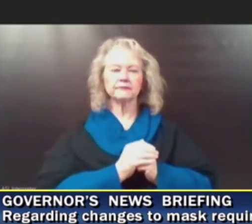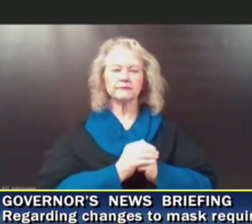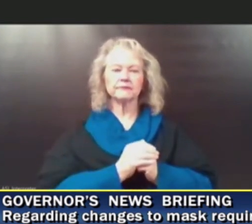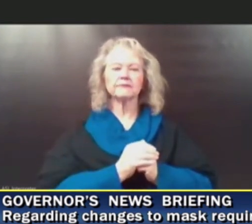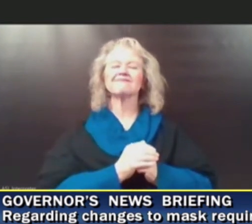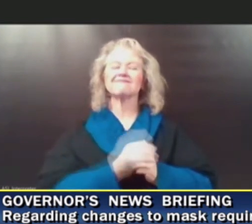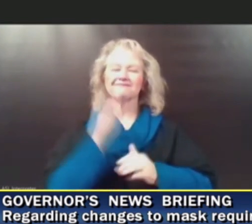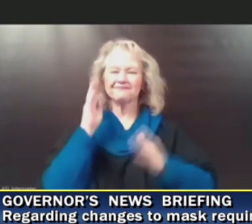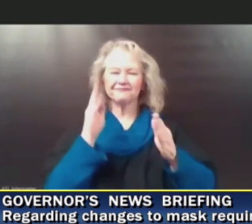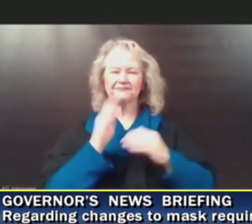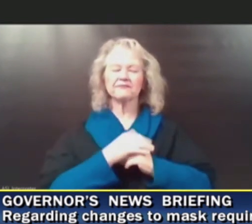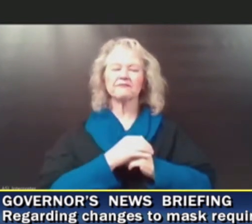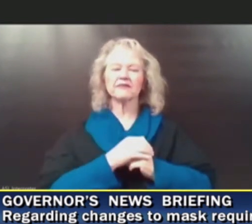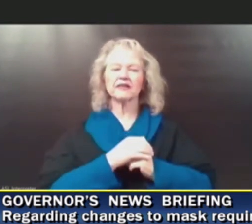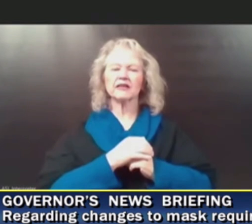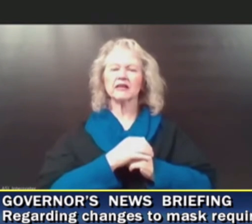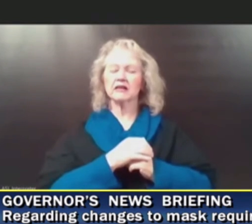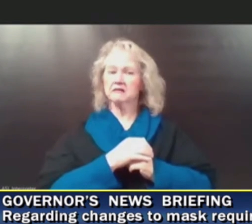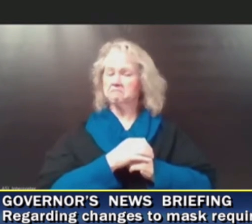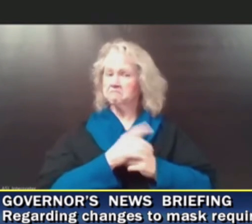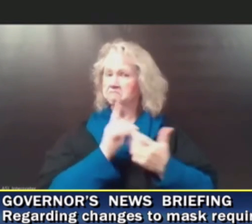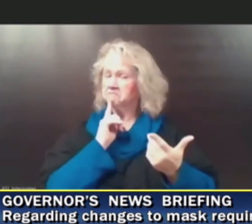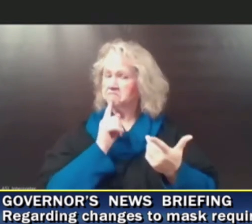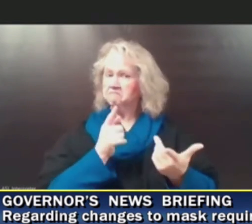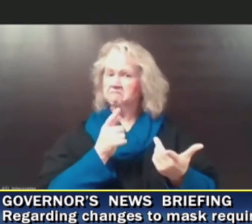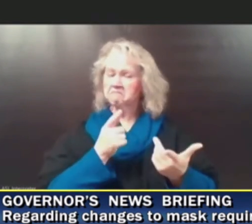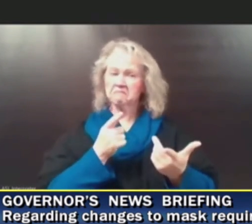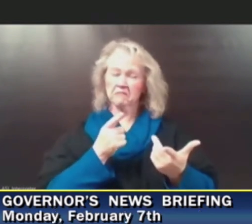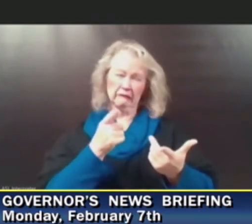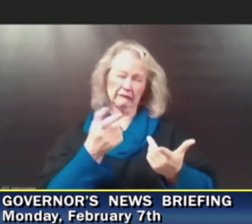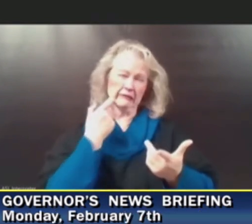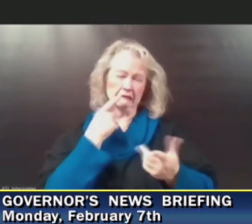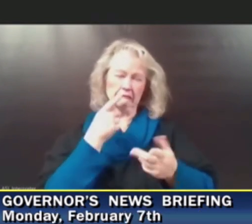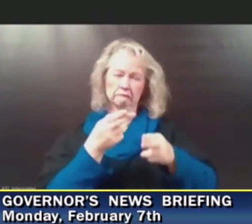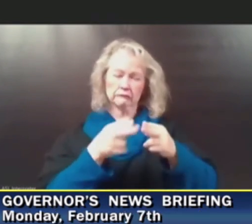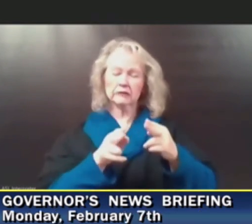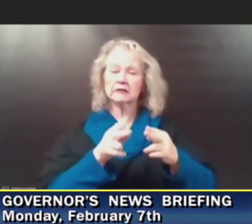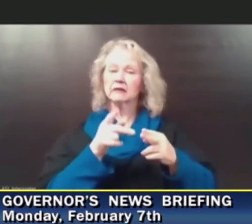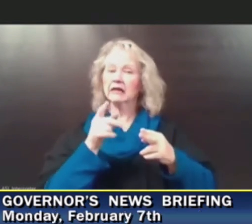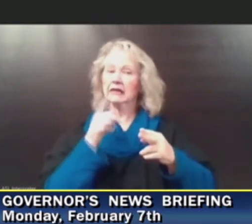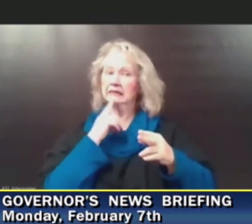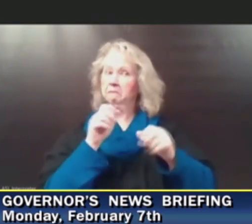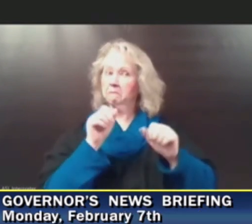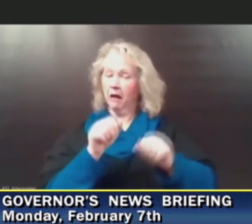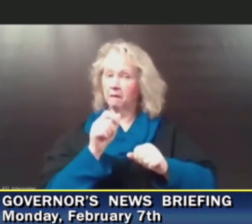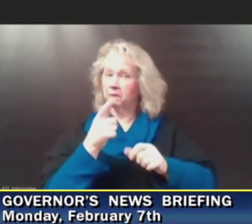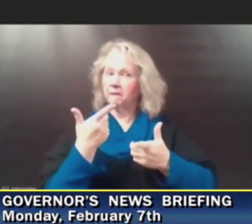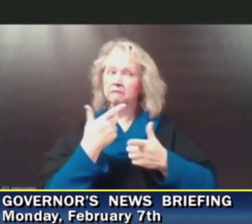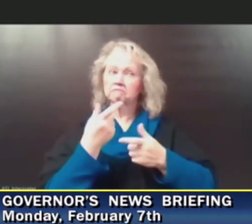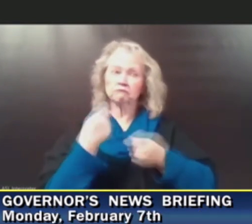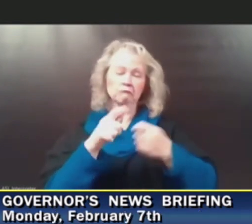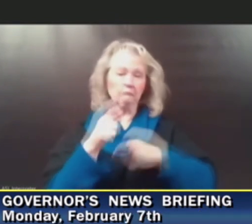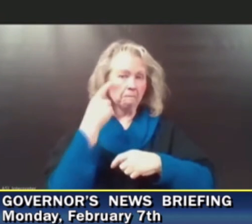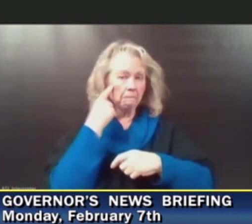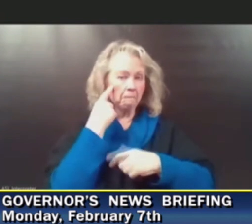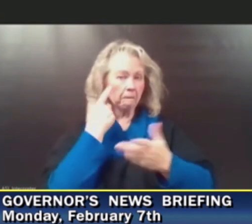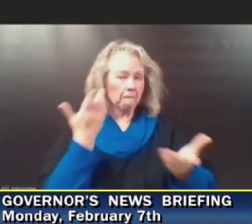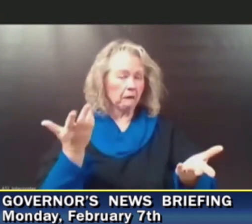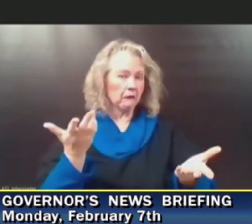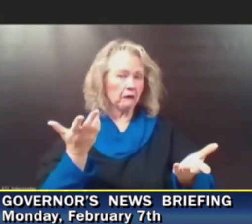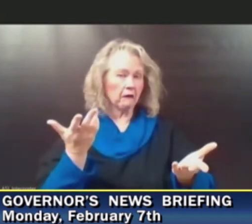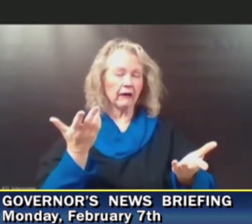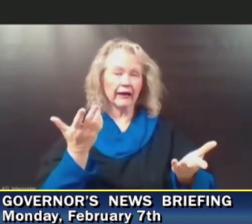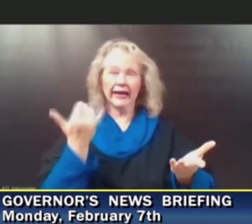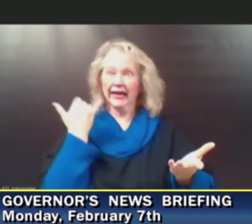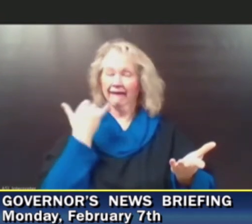Hi there. Is there a chance, you kind of just touched on it, but a chance that you would reverse this governor? I mean, if it were